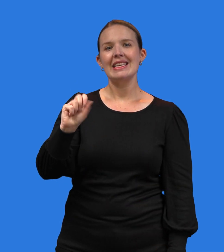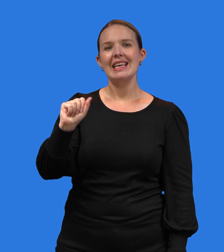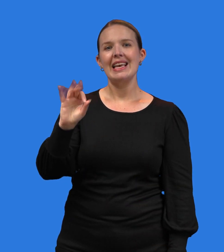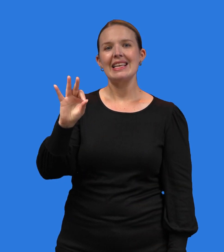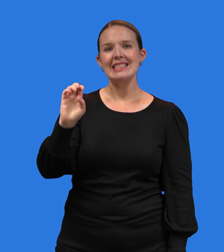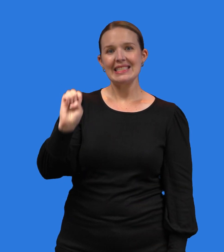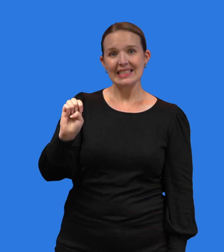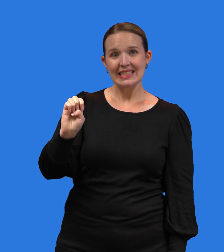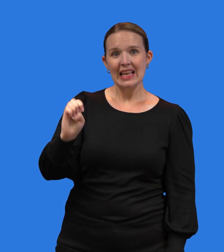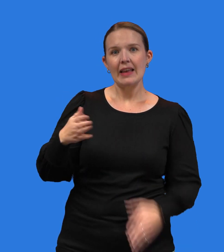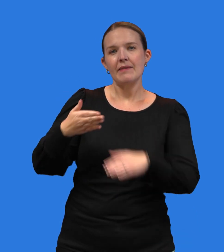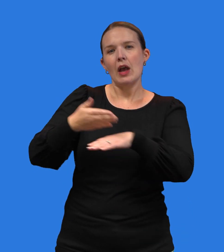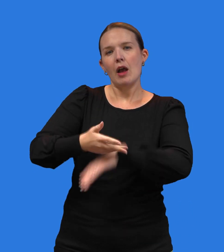vaccination health checker.